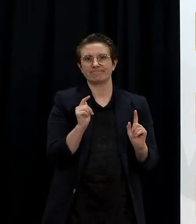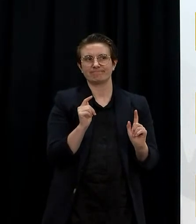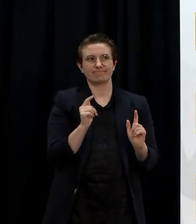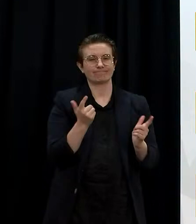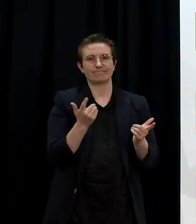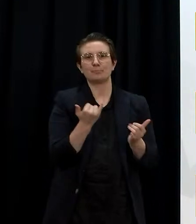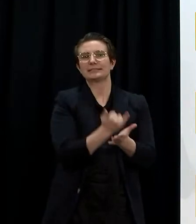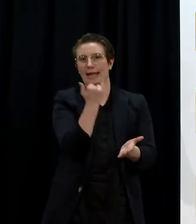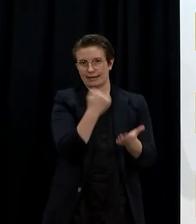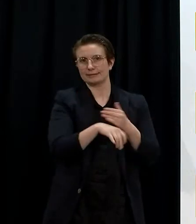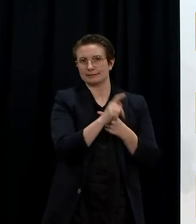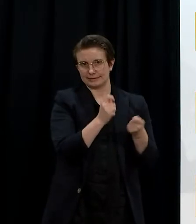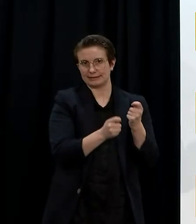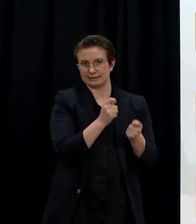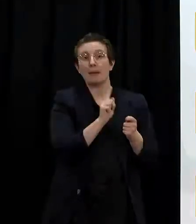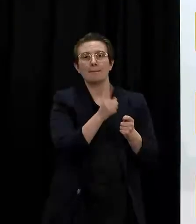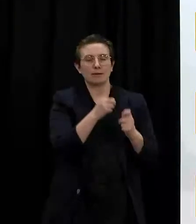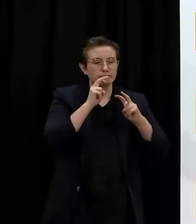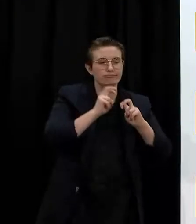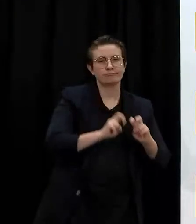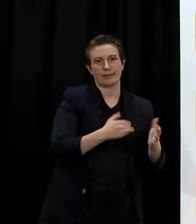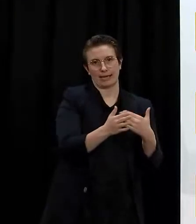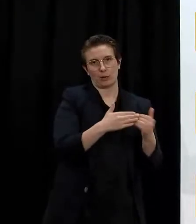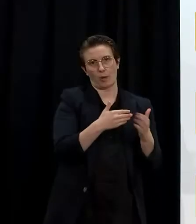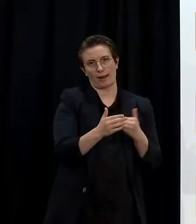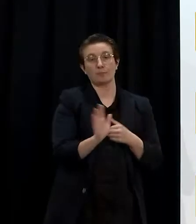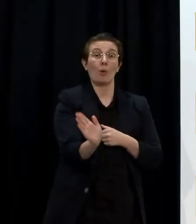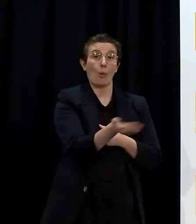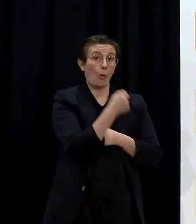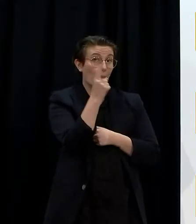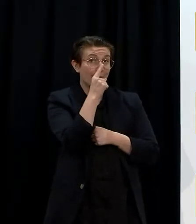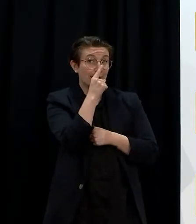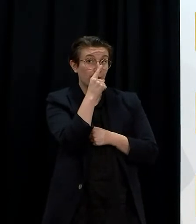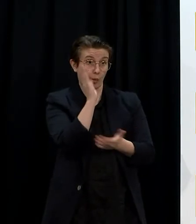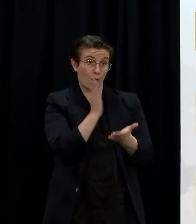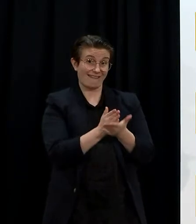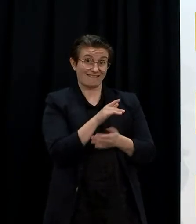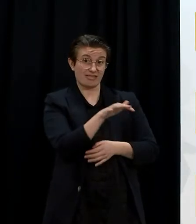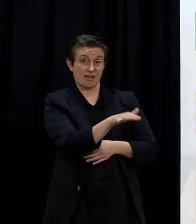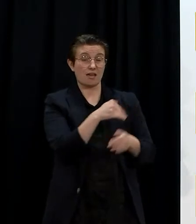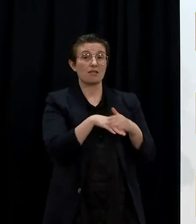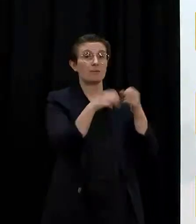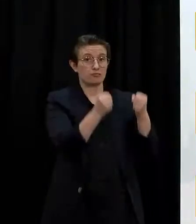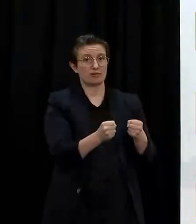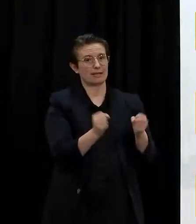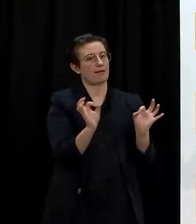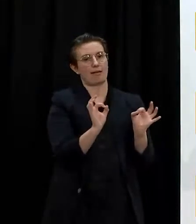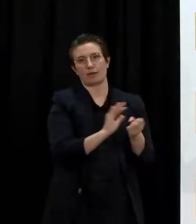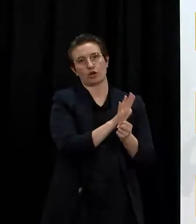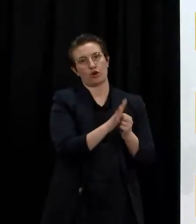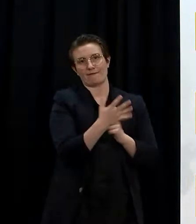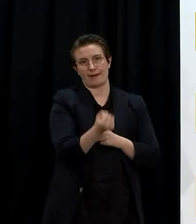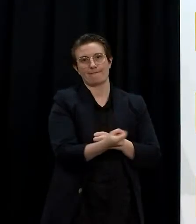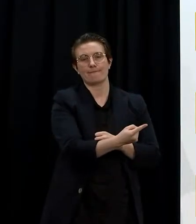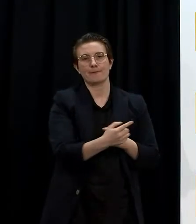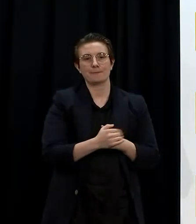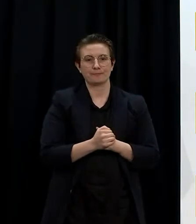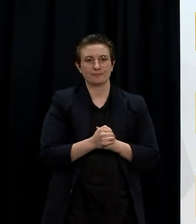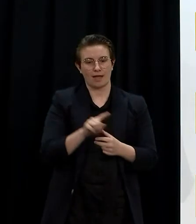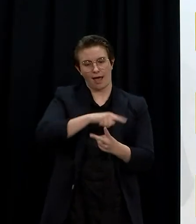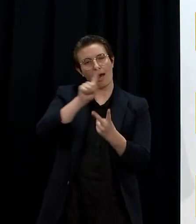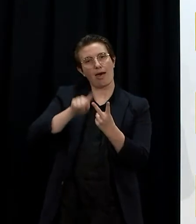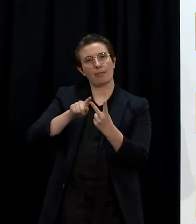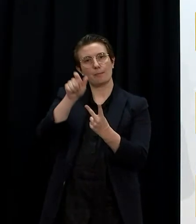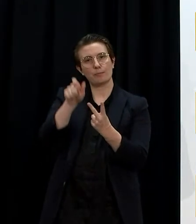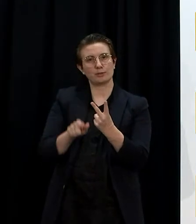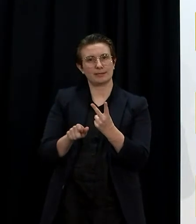inmates have returned negative. There was also a case I referred to yesterday as being under investigation. It was